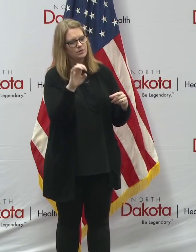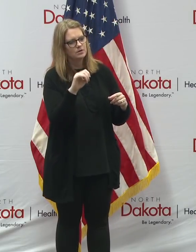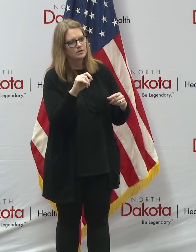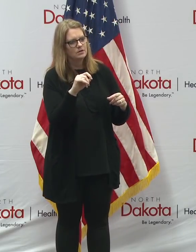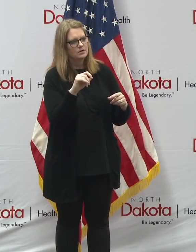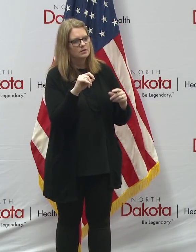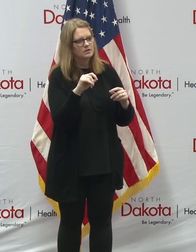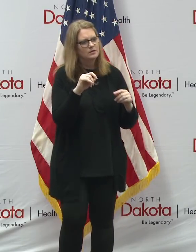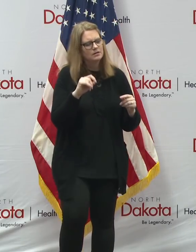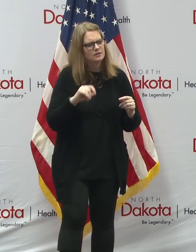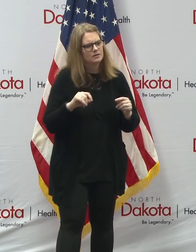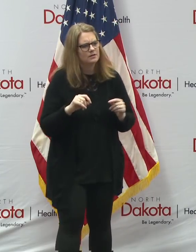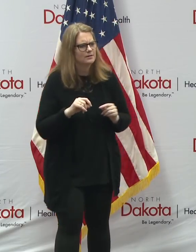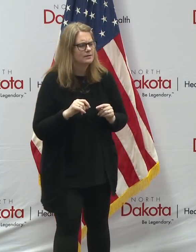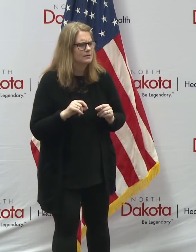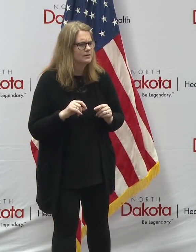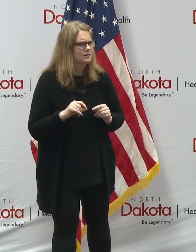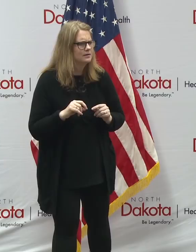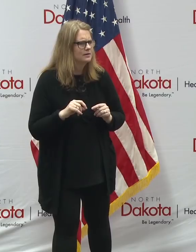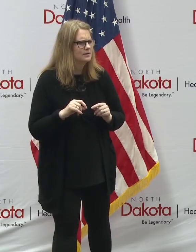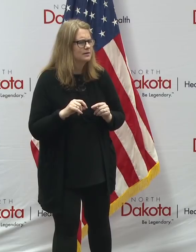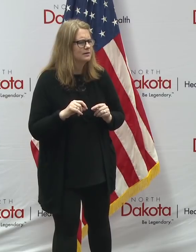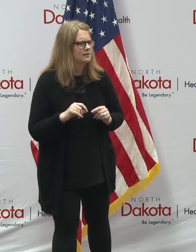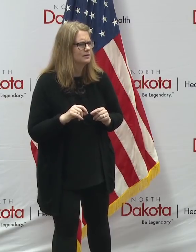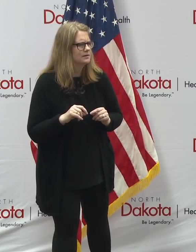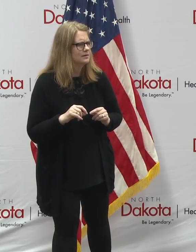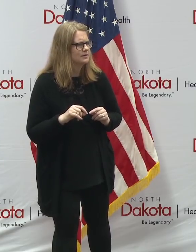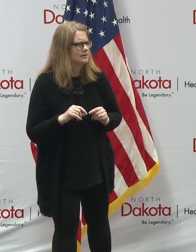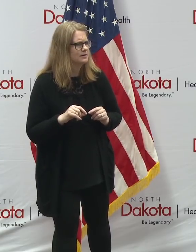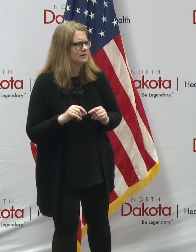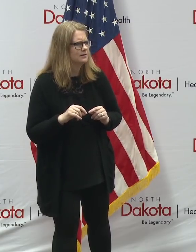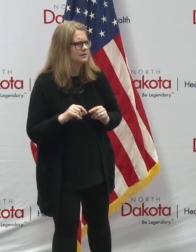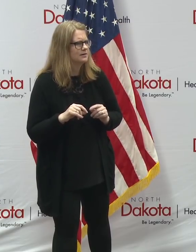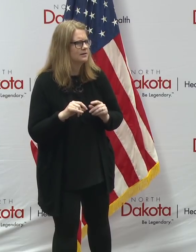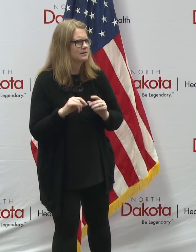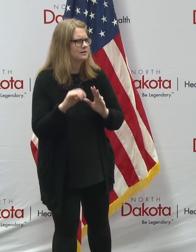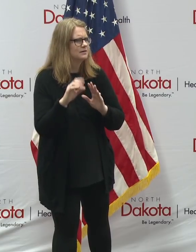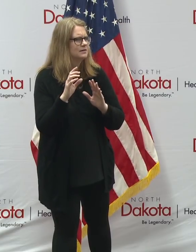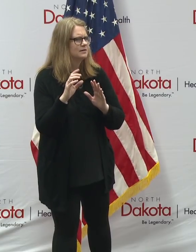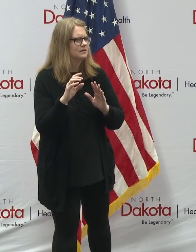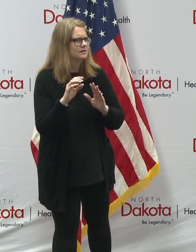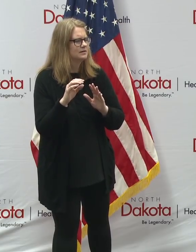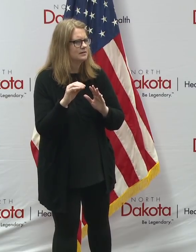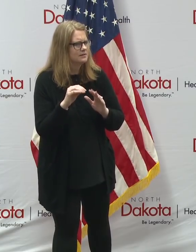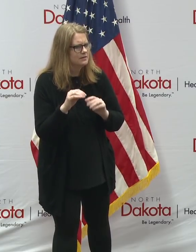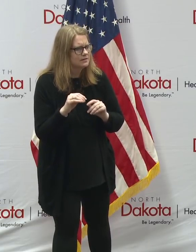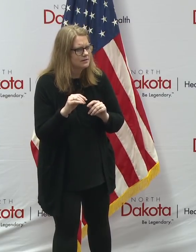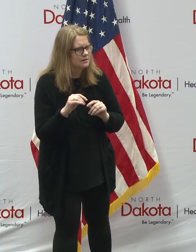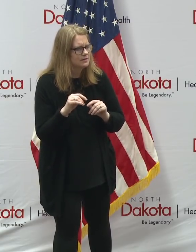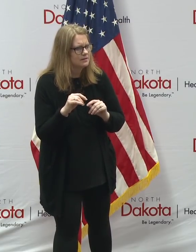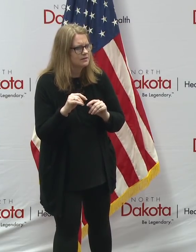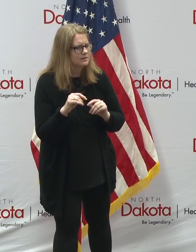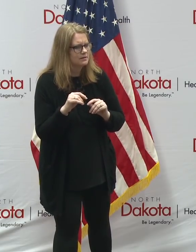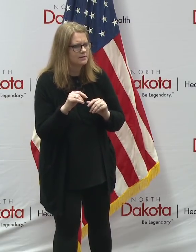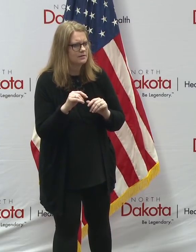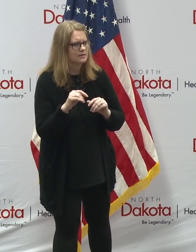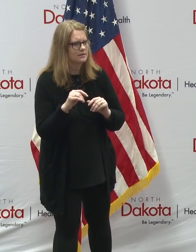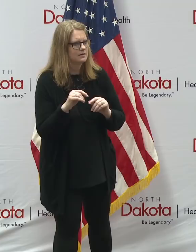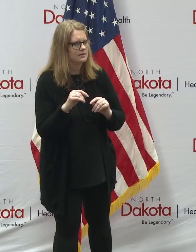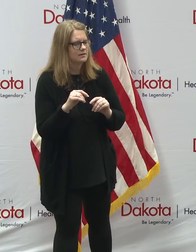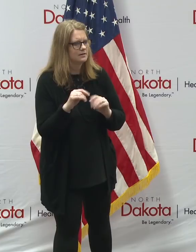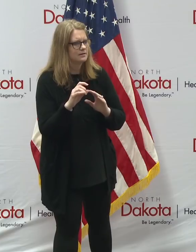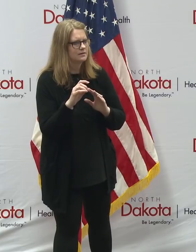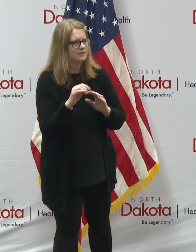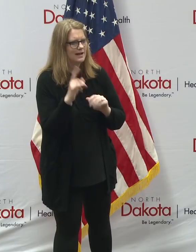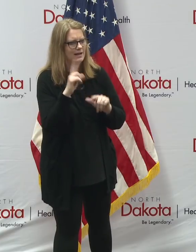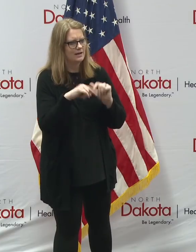has thought to deploy its emergency management assistance compact to other states with medical personnel, as